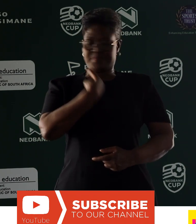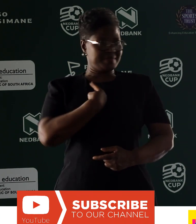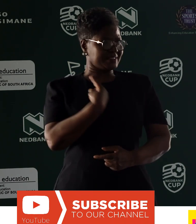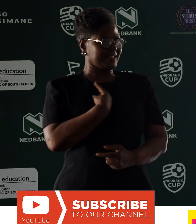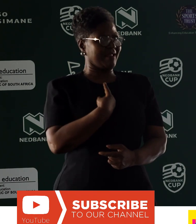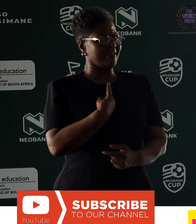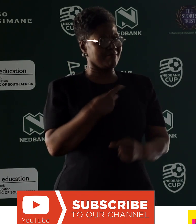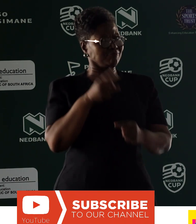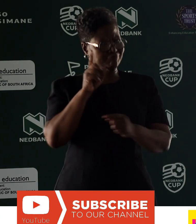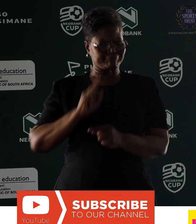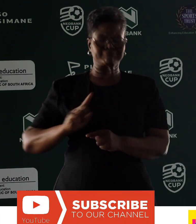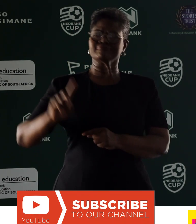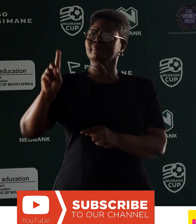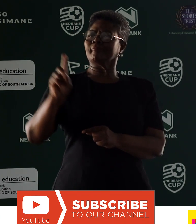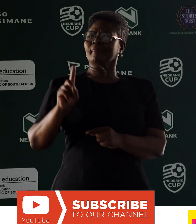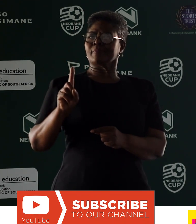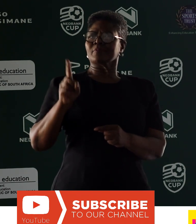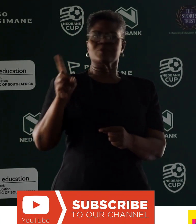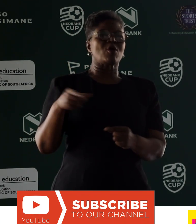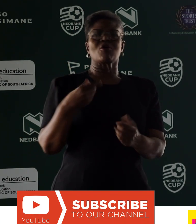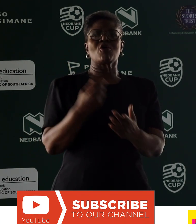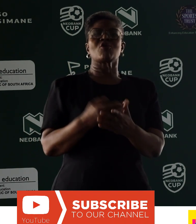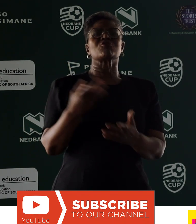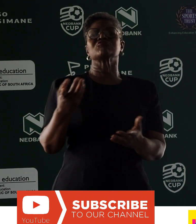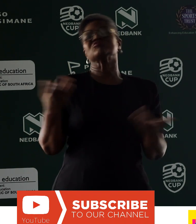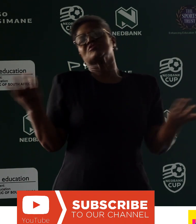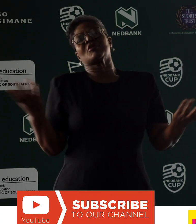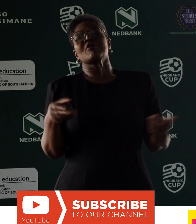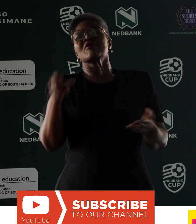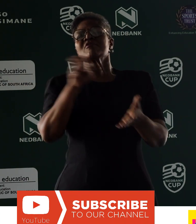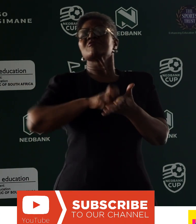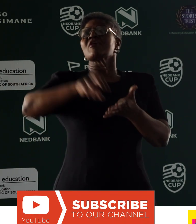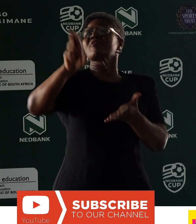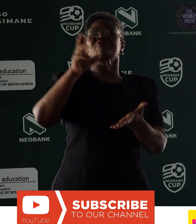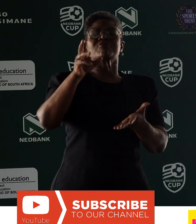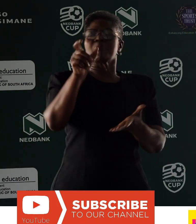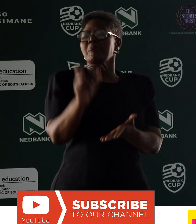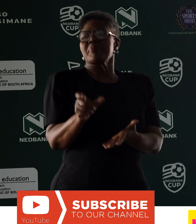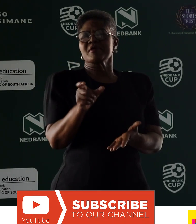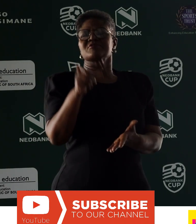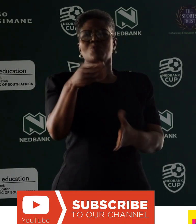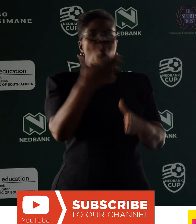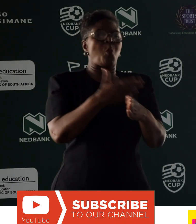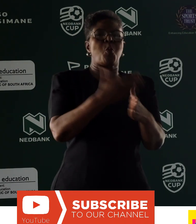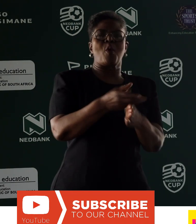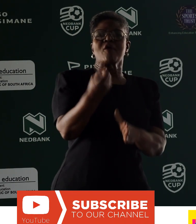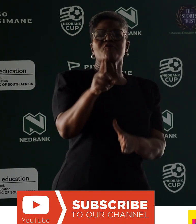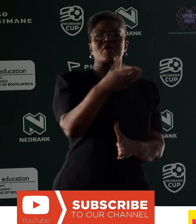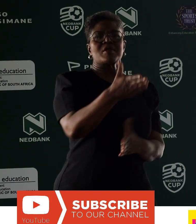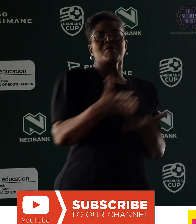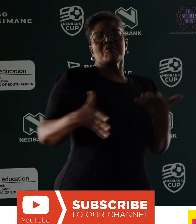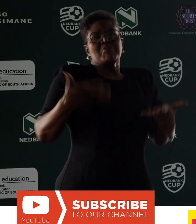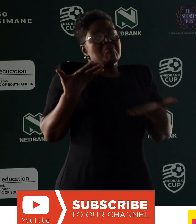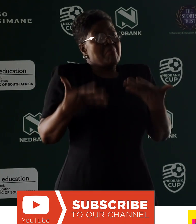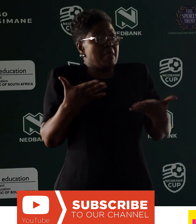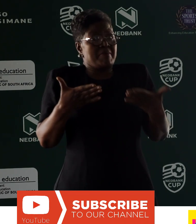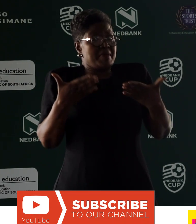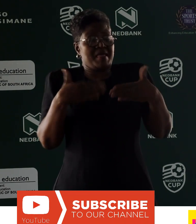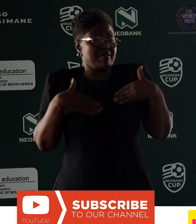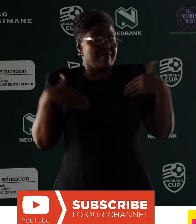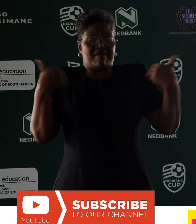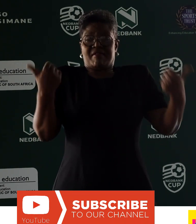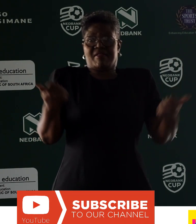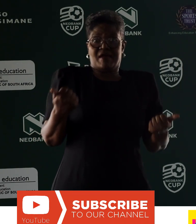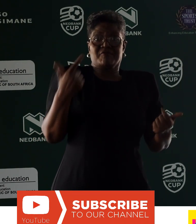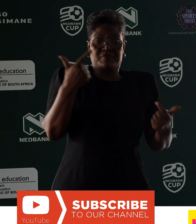this exercise when he could have easily sent someone to perform those tasks. For maybe his life is to